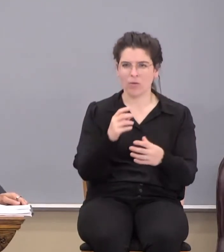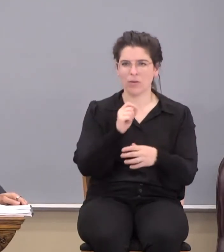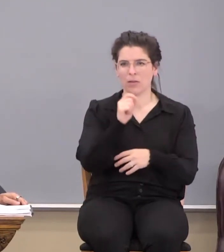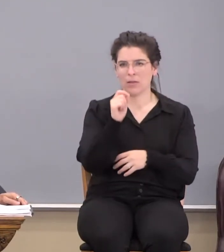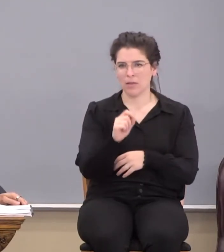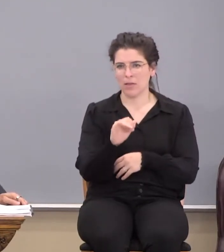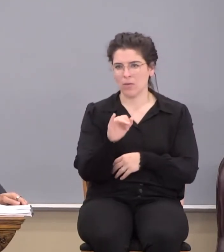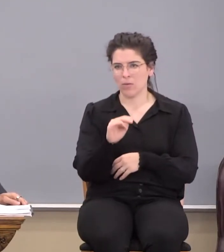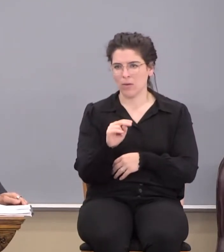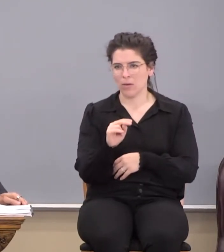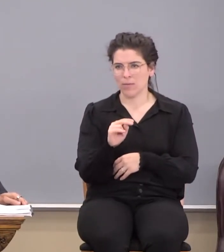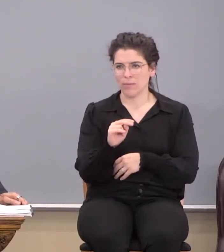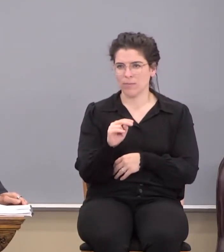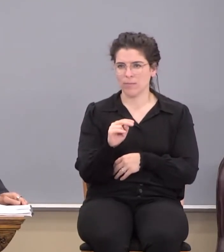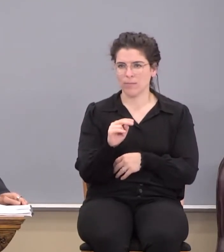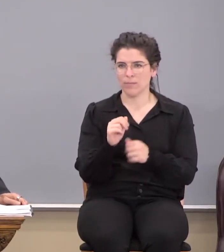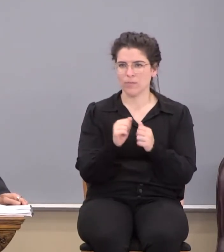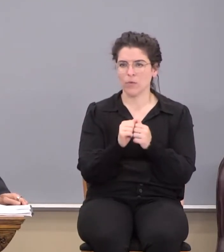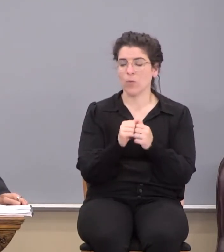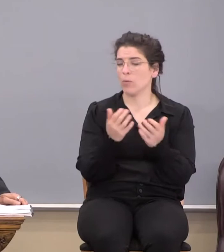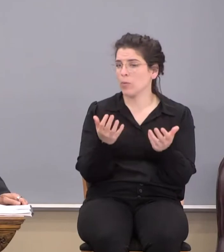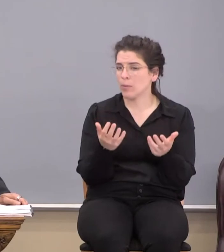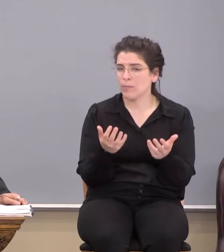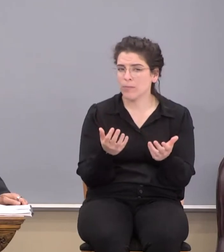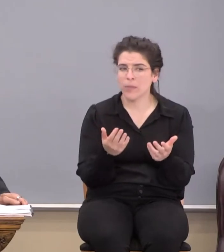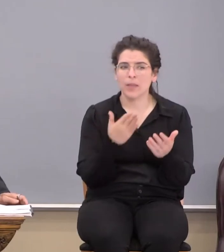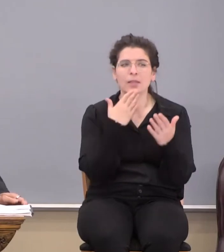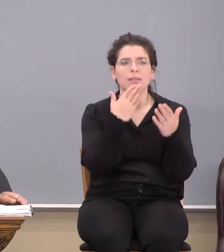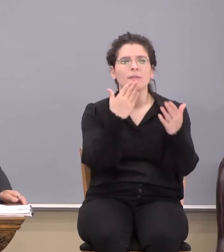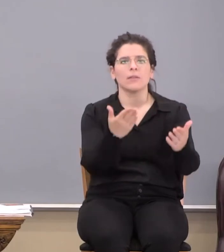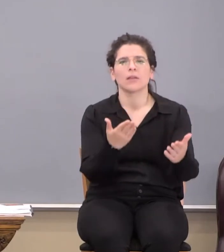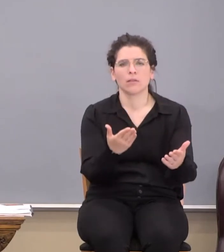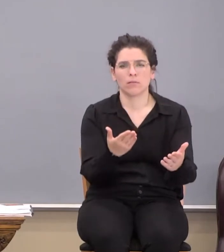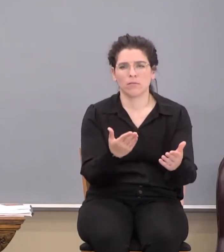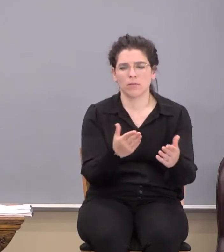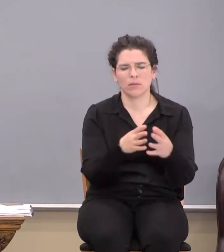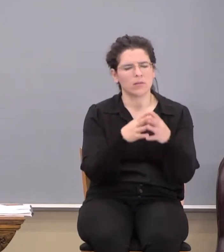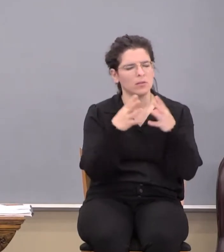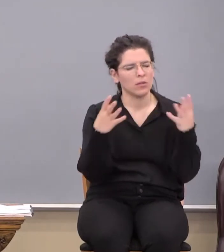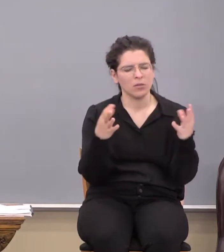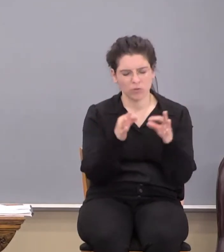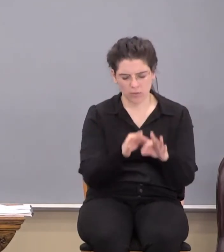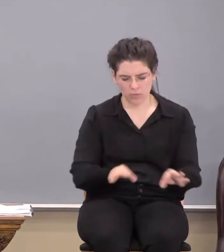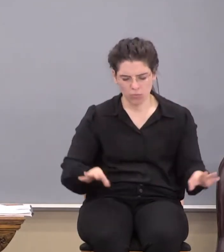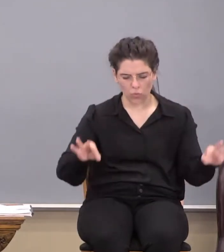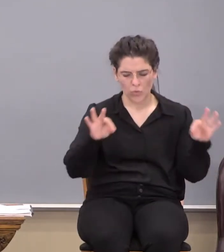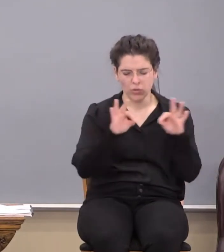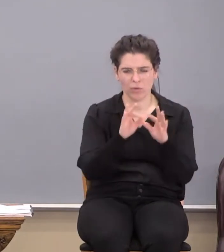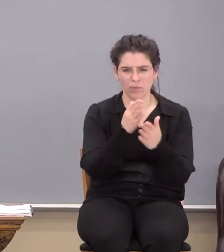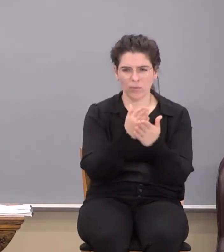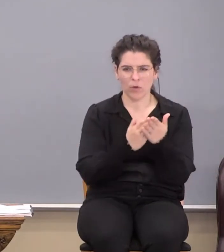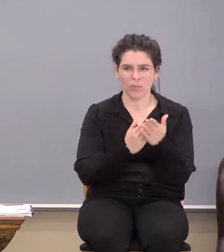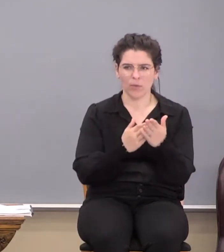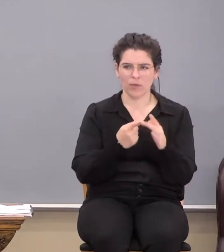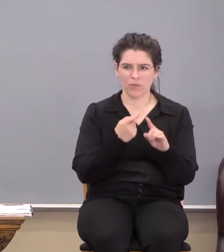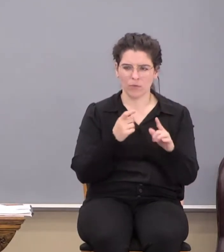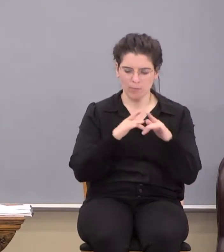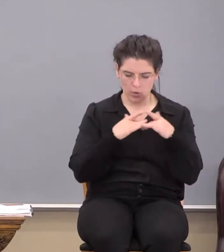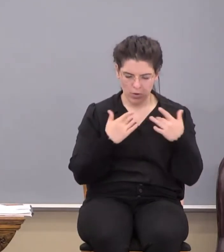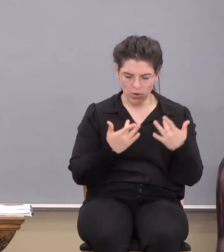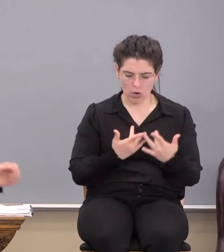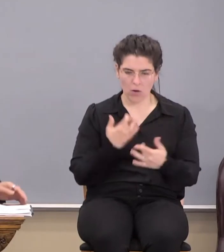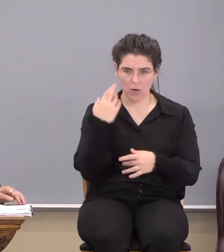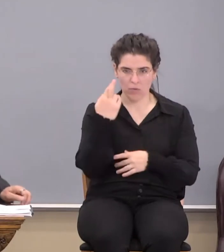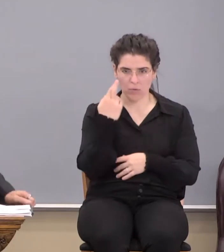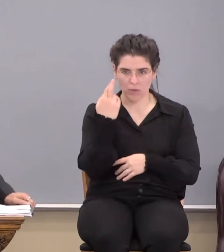therein. With what? Thanksgiving is such a vital part of this because it comes from a heart realizing